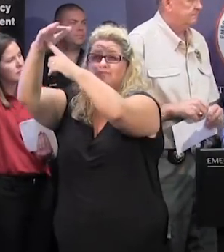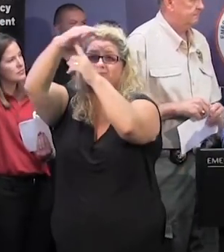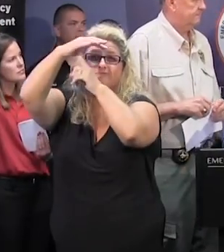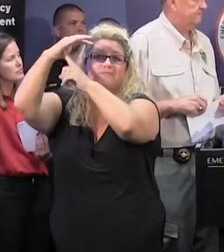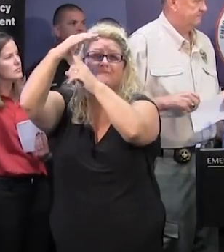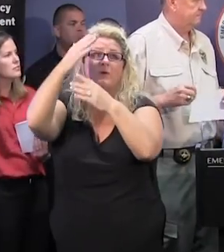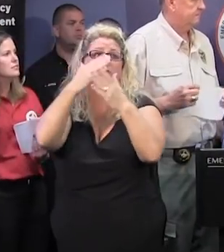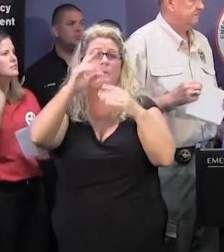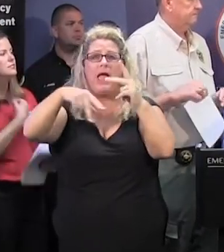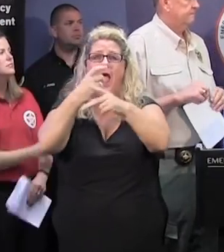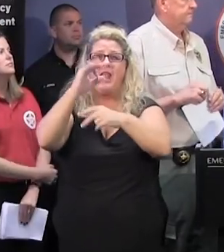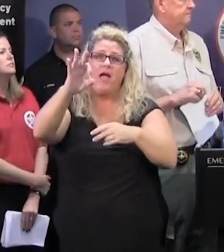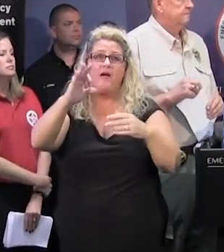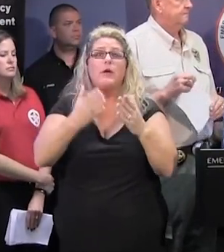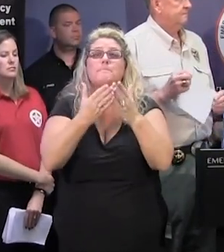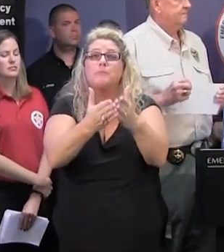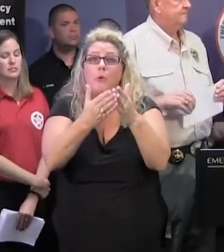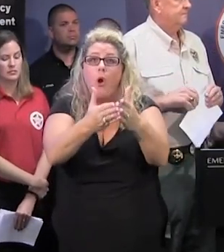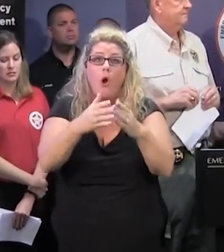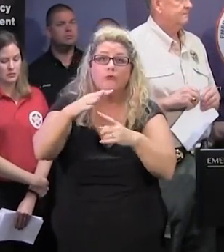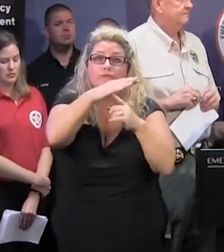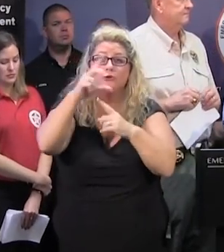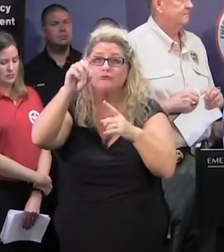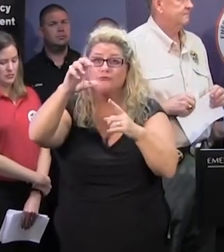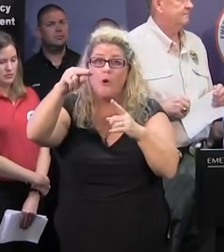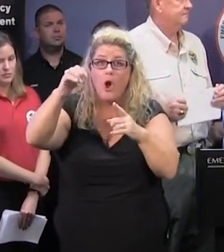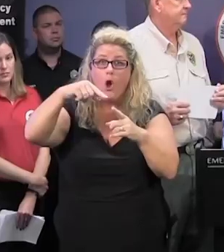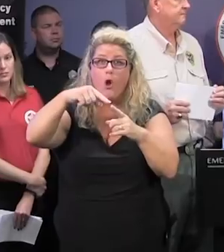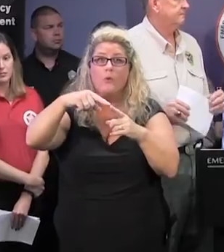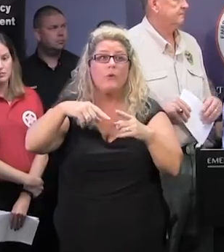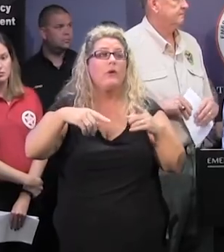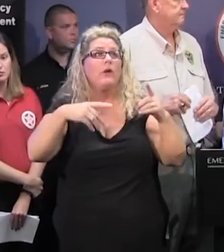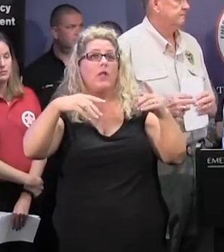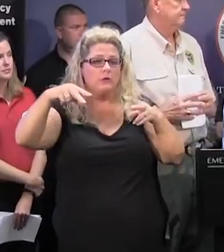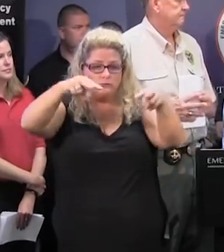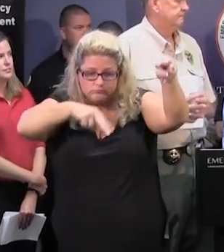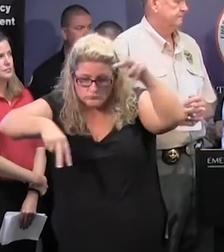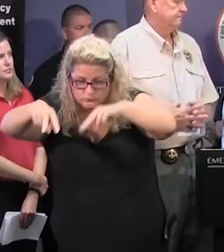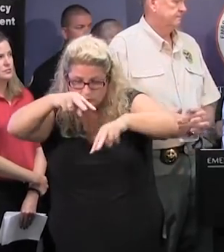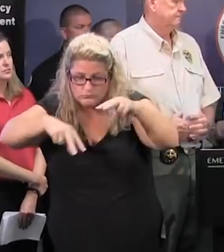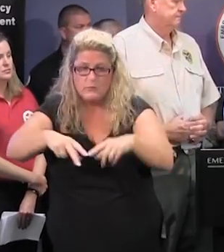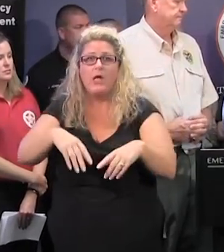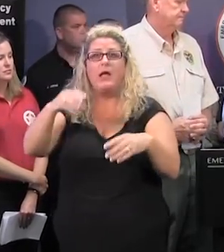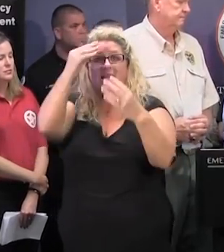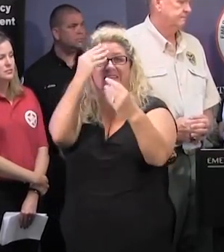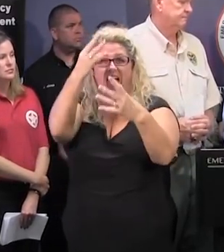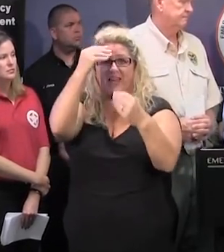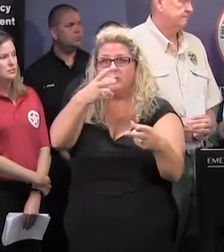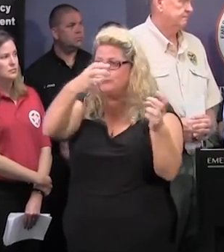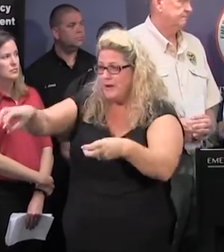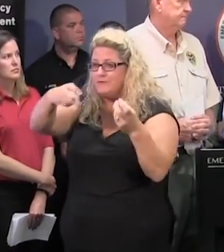some sort of submarine drones out in the ocean now bringing in data about this storm and have satellite